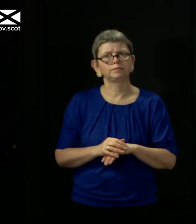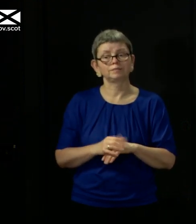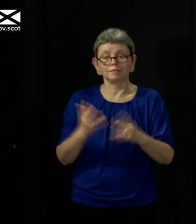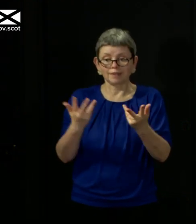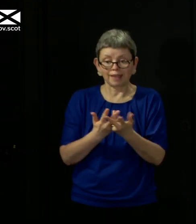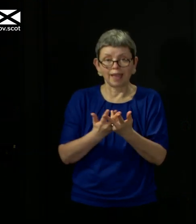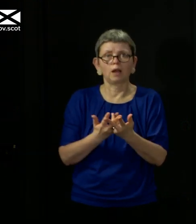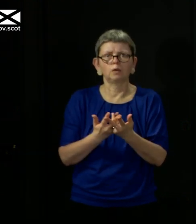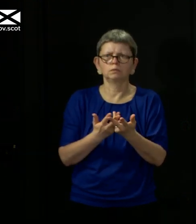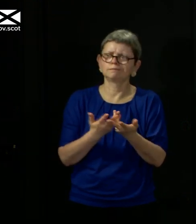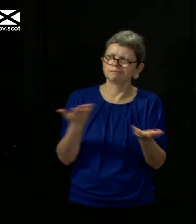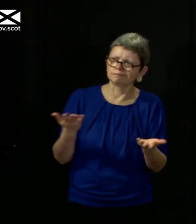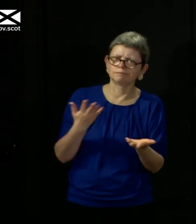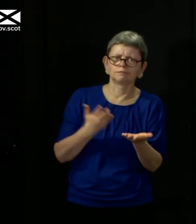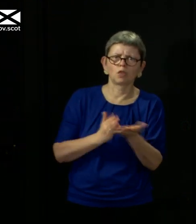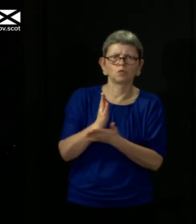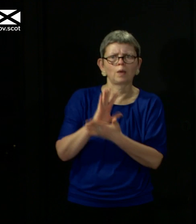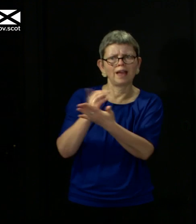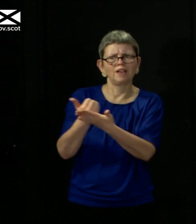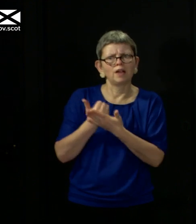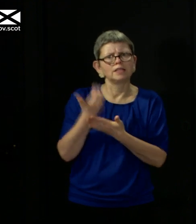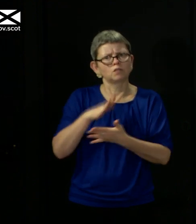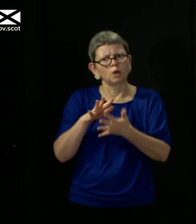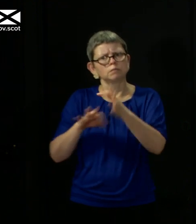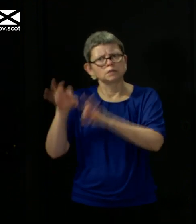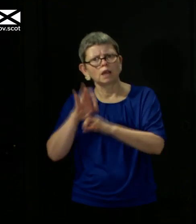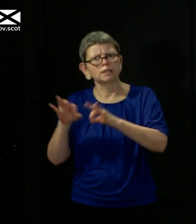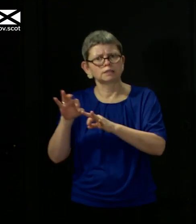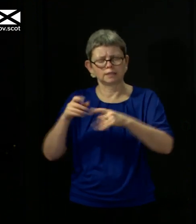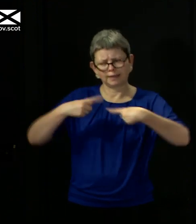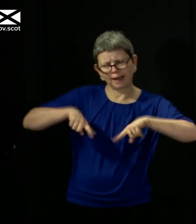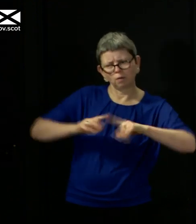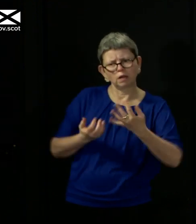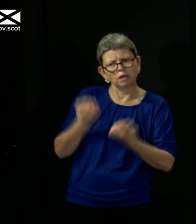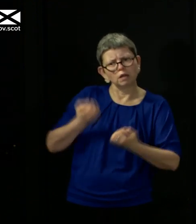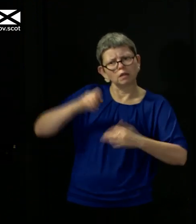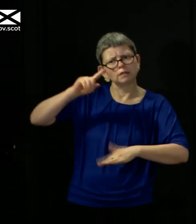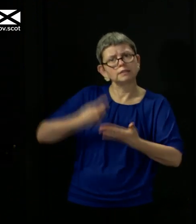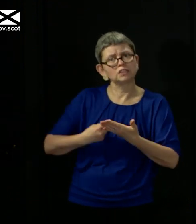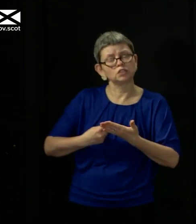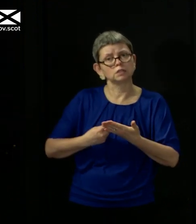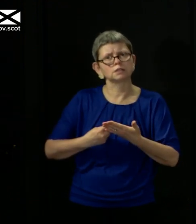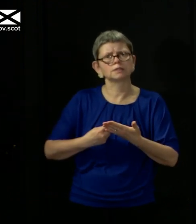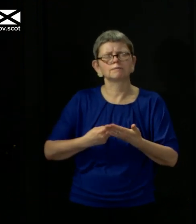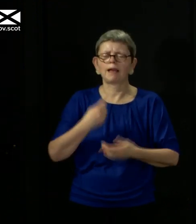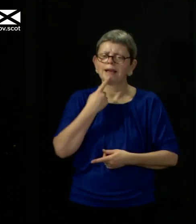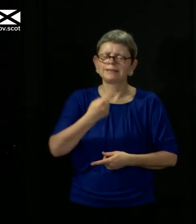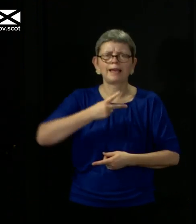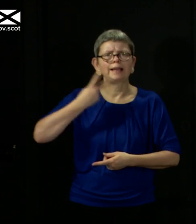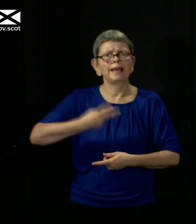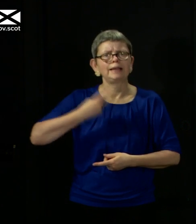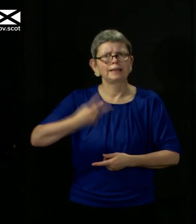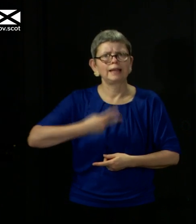the advice we get, but the judgments we make about the application of that advice. I've said now so many times, but it's worth repeating, I think,